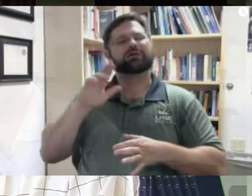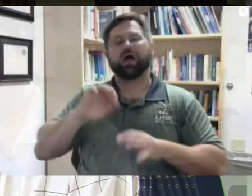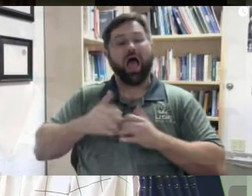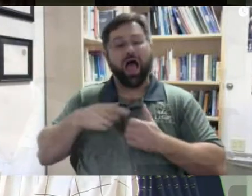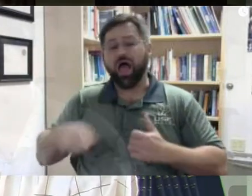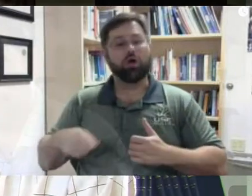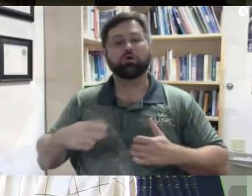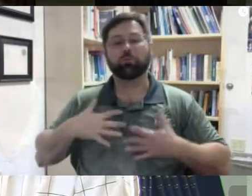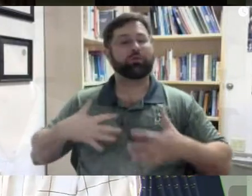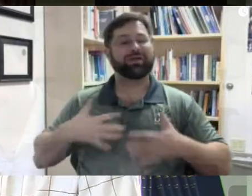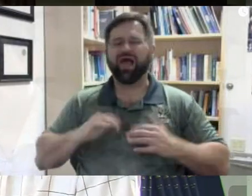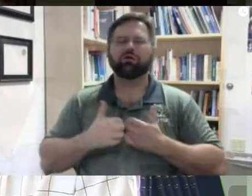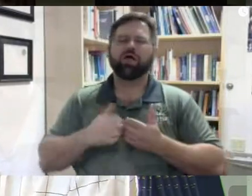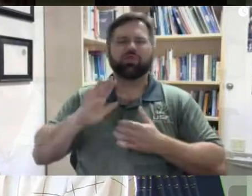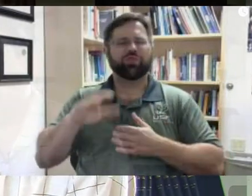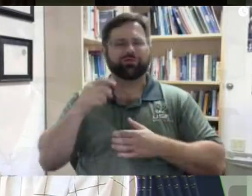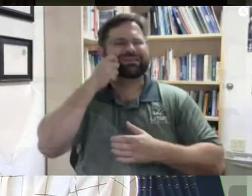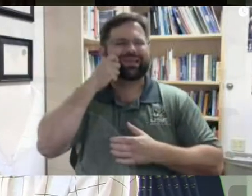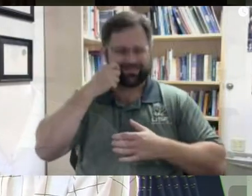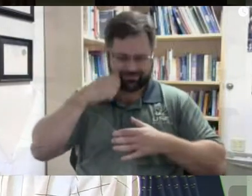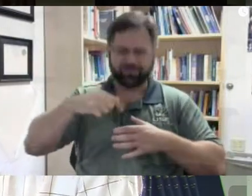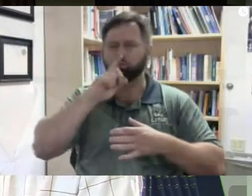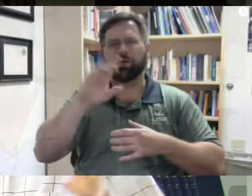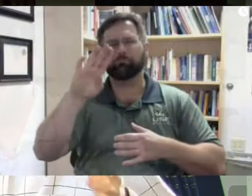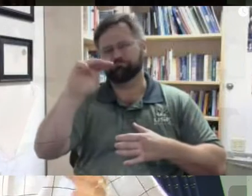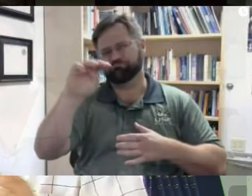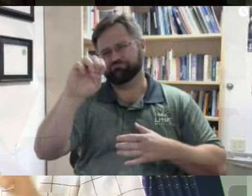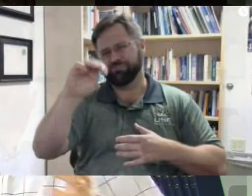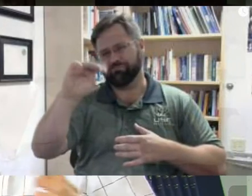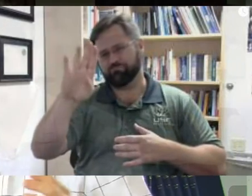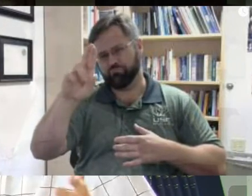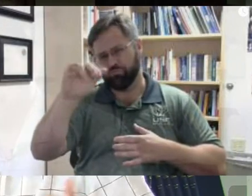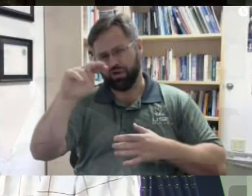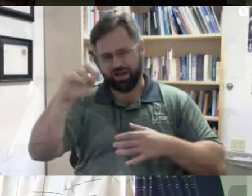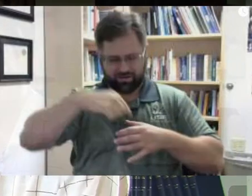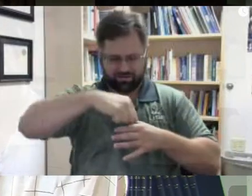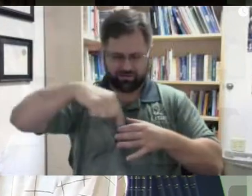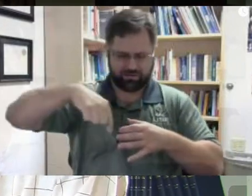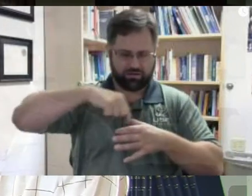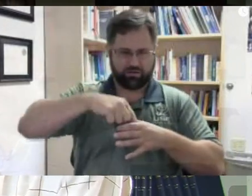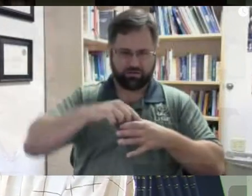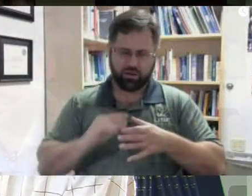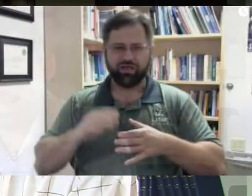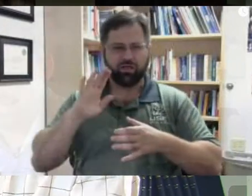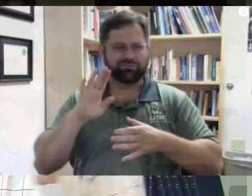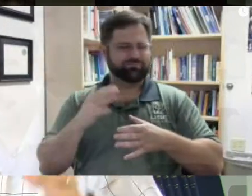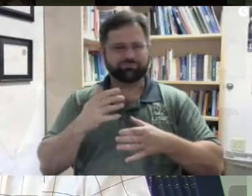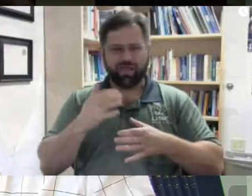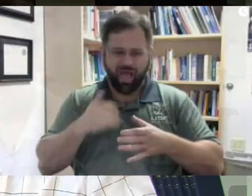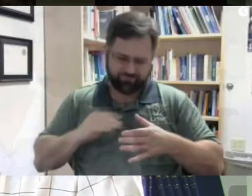skin, effectively, across the outer membrane. And that limits how large they can get, because the larger they get, the less surface area they have in